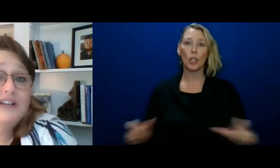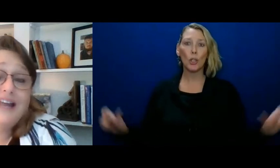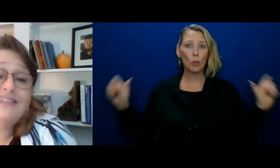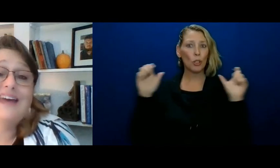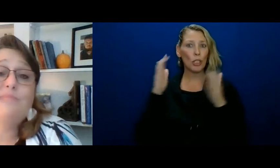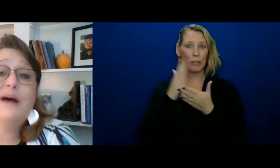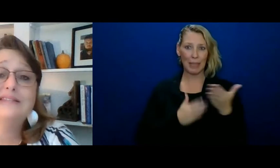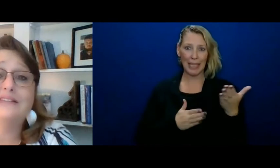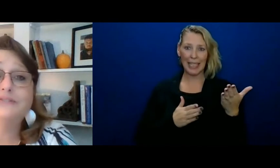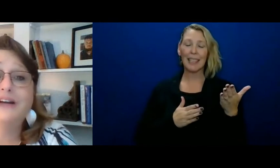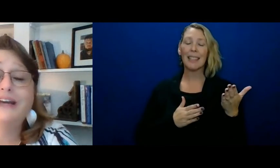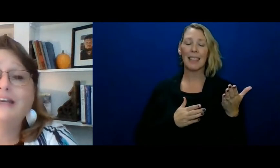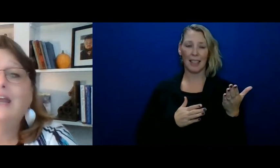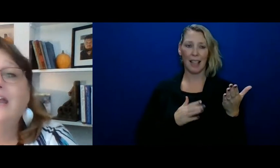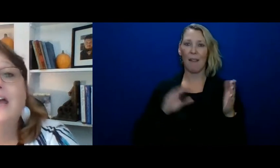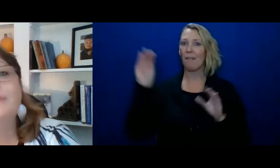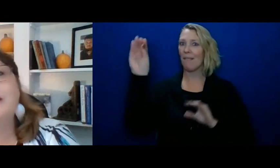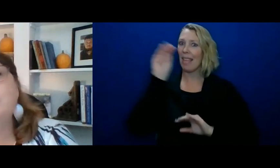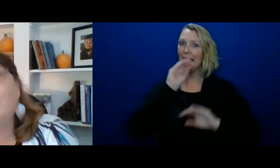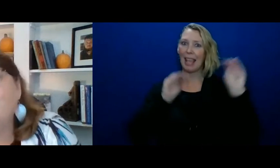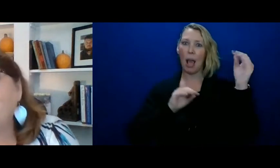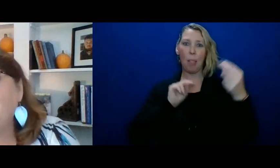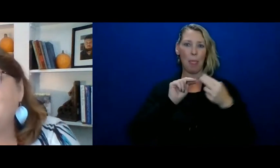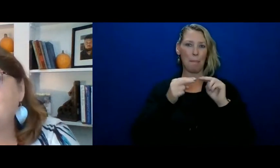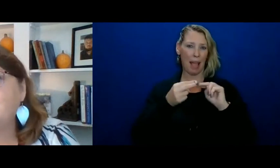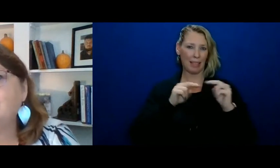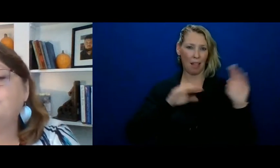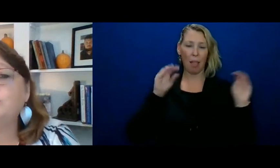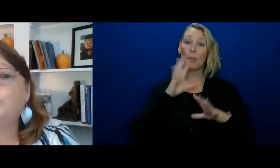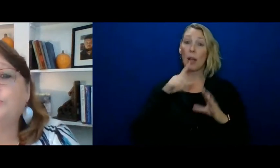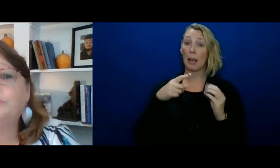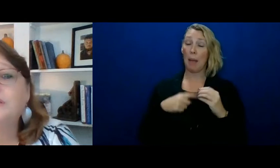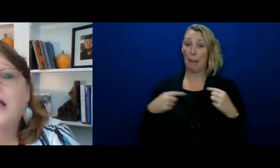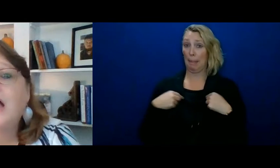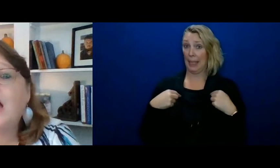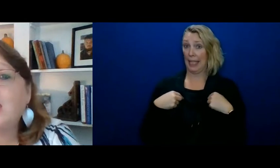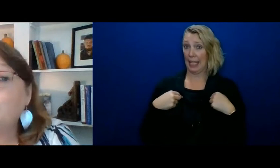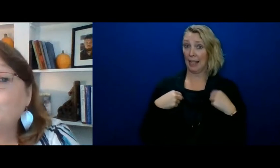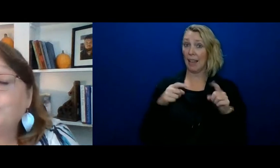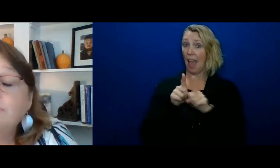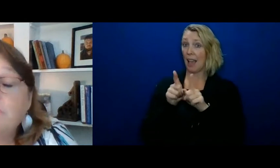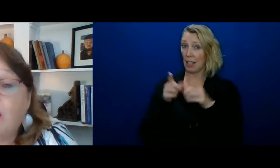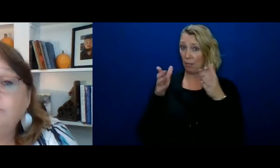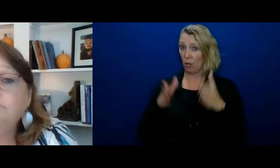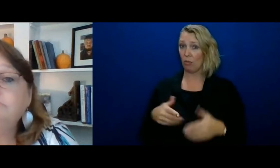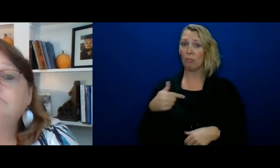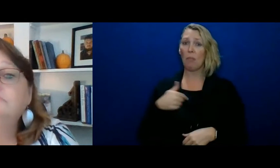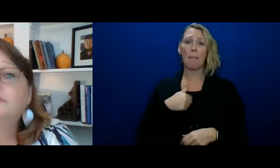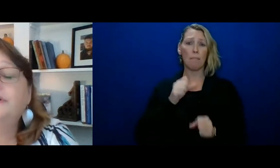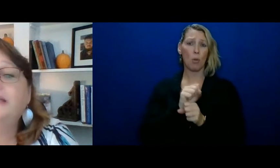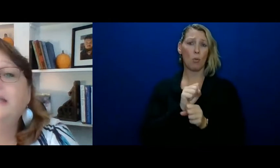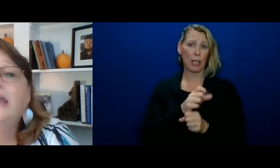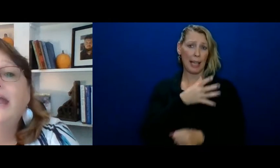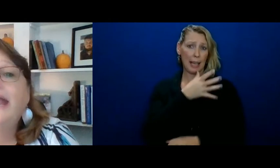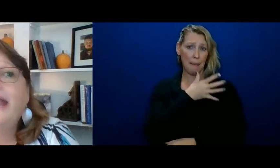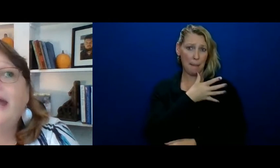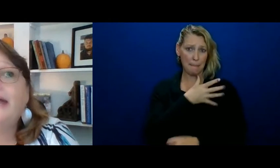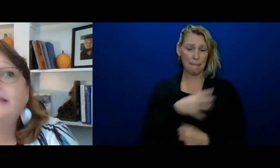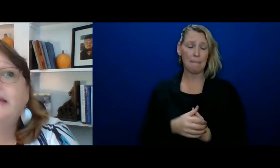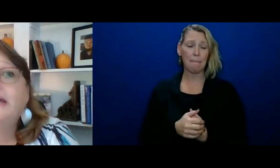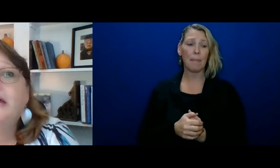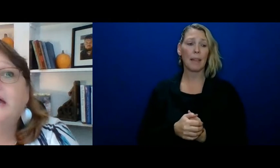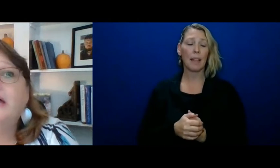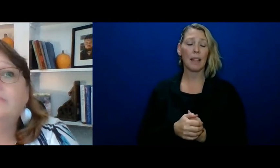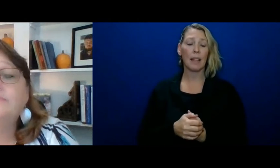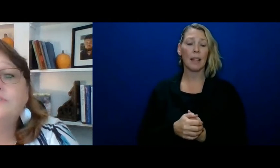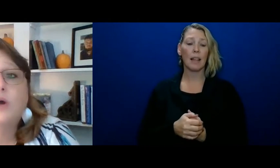filling out that puzzle right I'm going to talk about me as an individual I'm a working mom right and